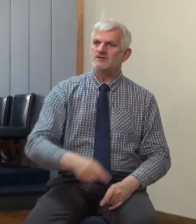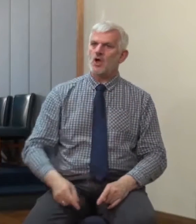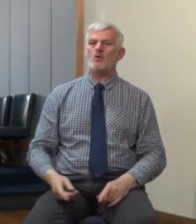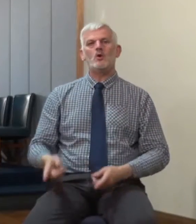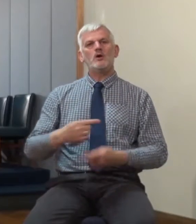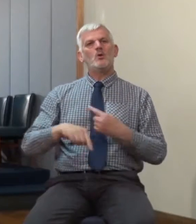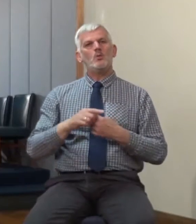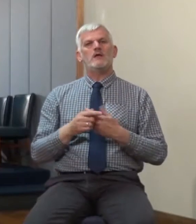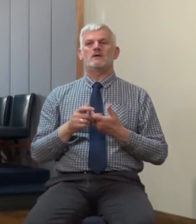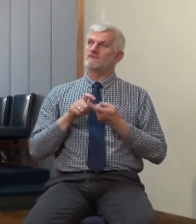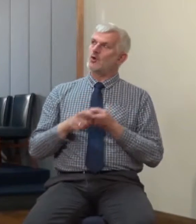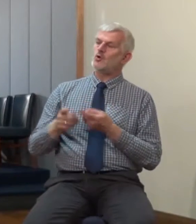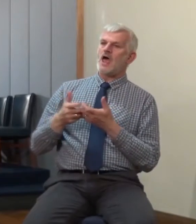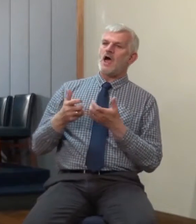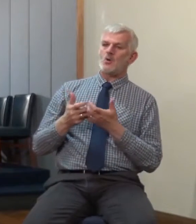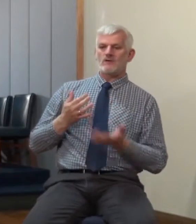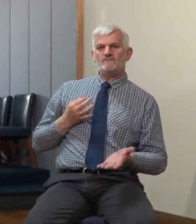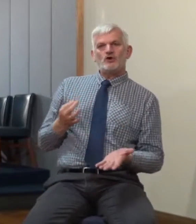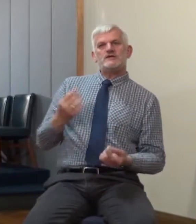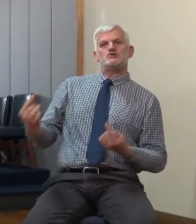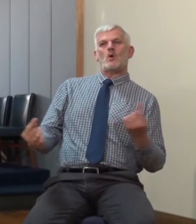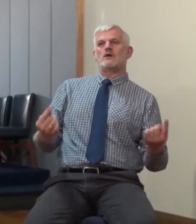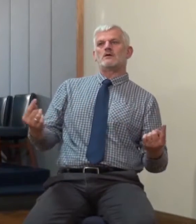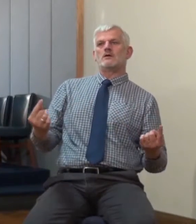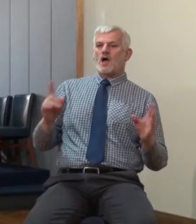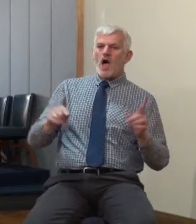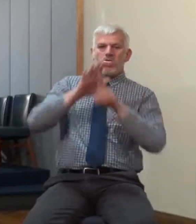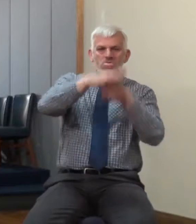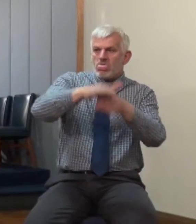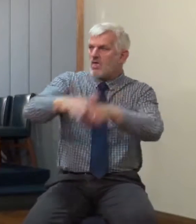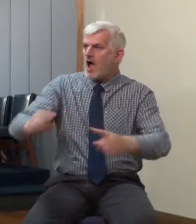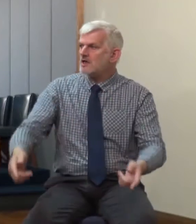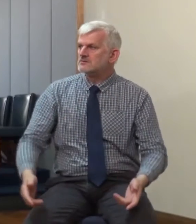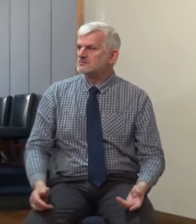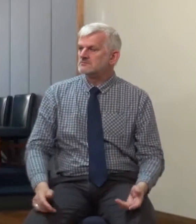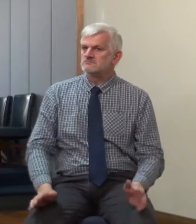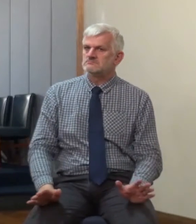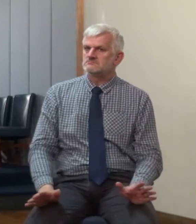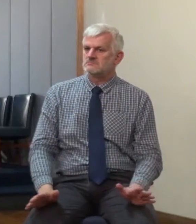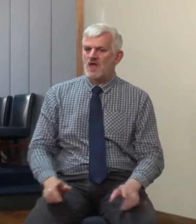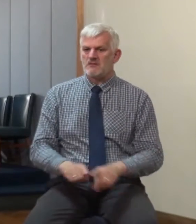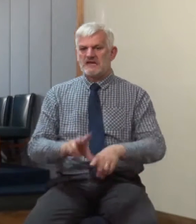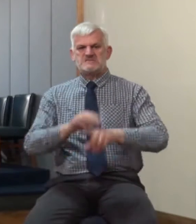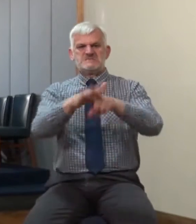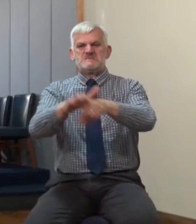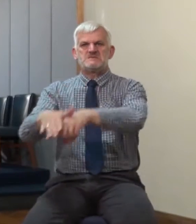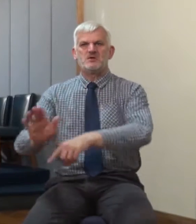earnest persuasion. So we have to keep it rising. It is so important. And even as I'm talking to you, I'm beginning to realise